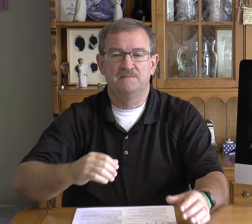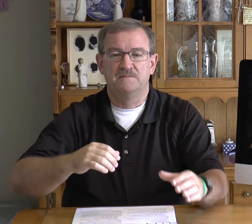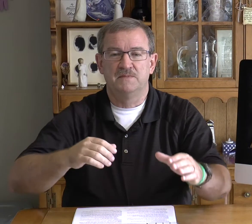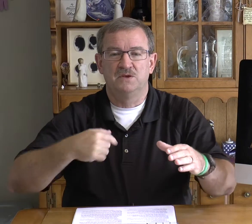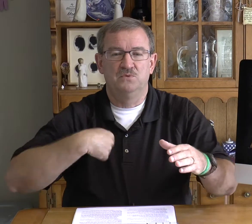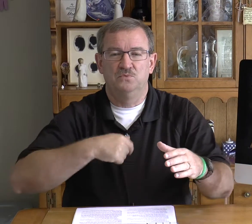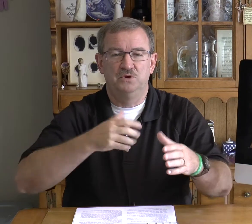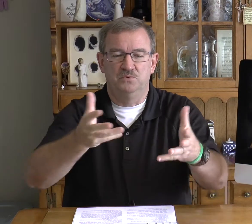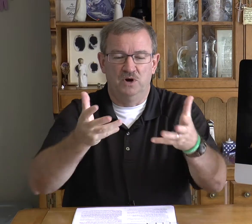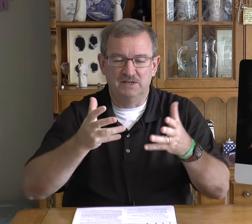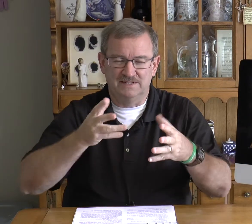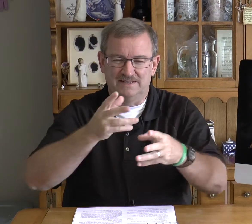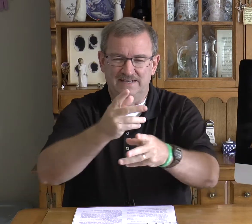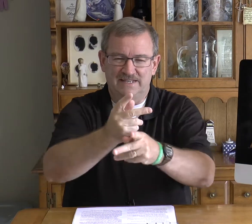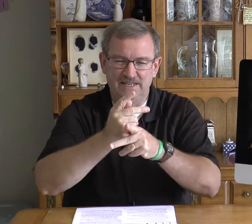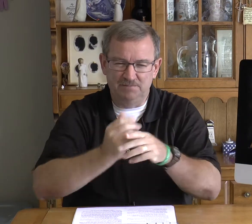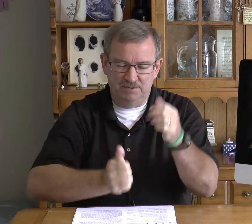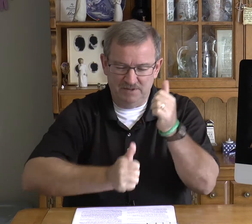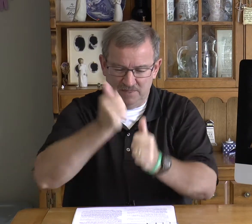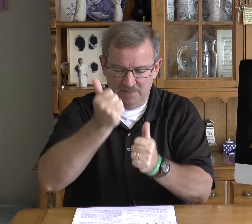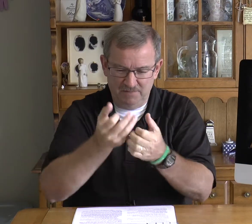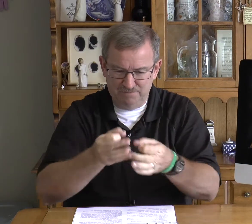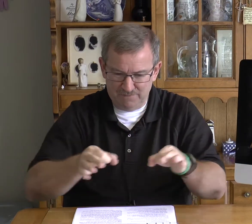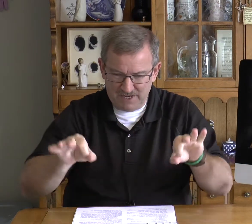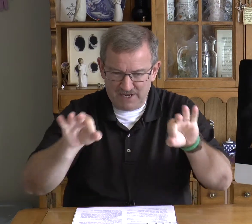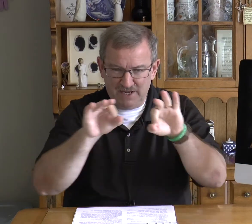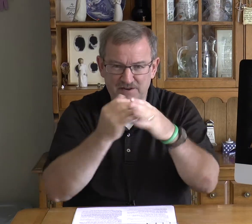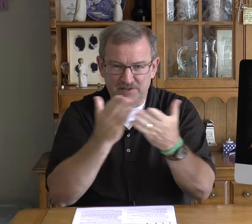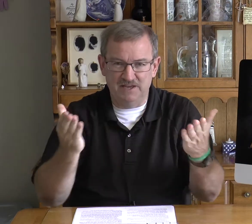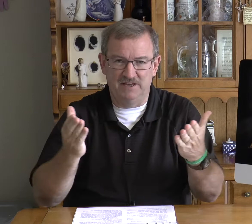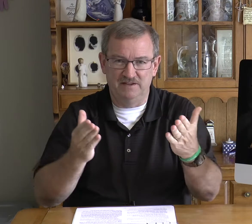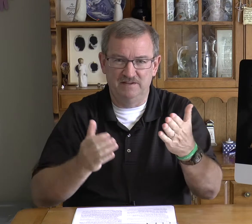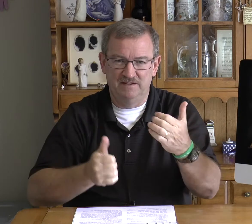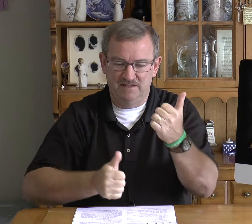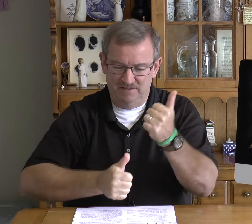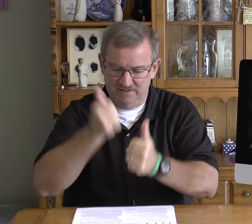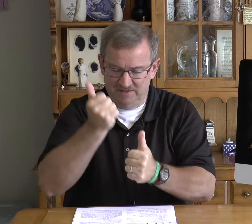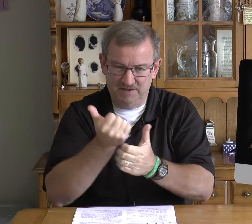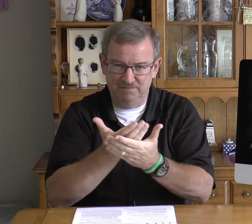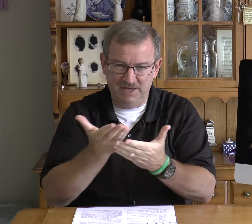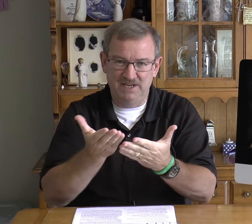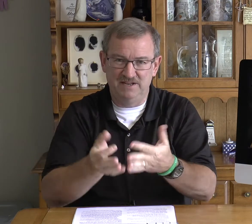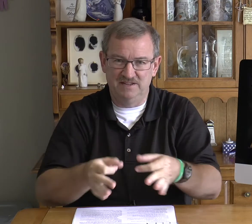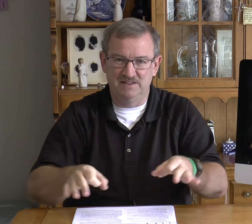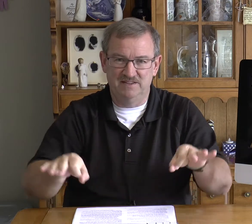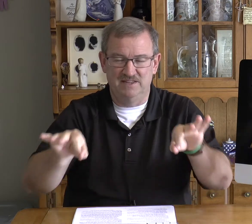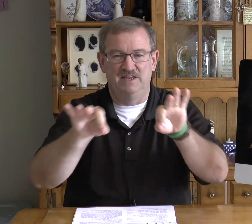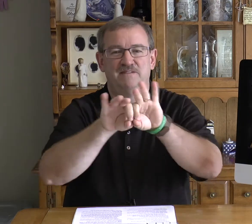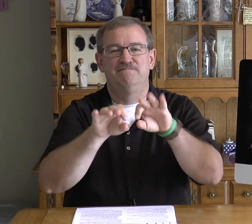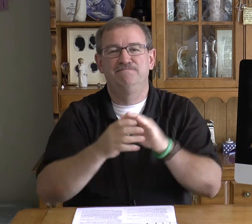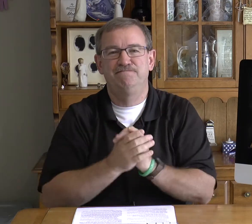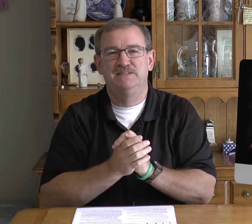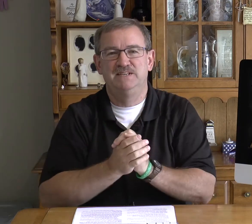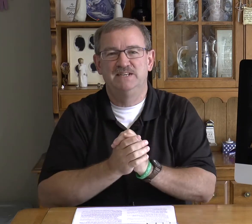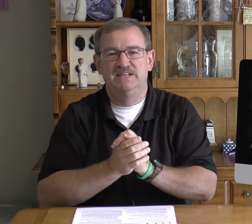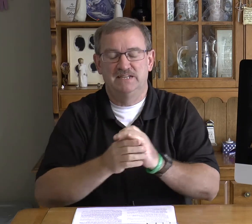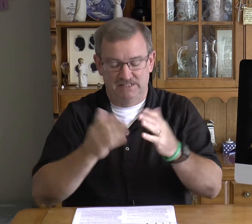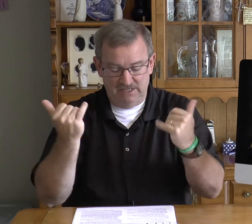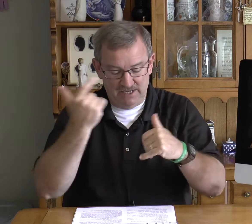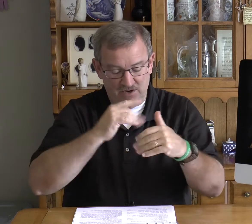we want to keep the main thing the main thing today I